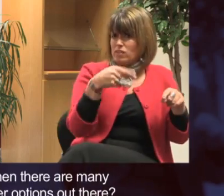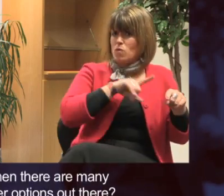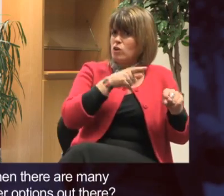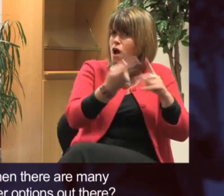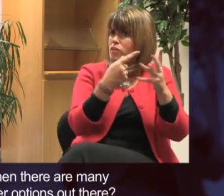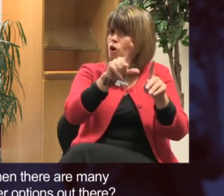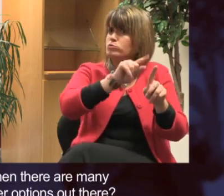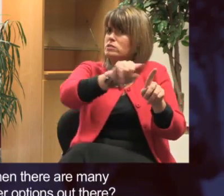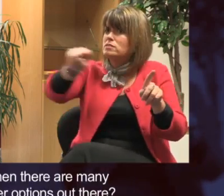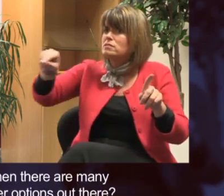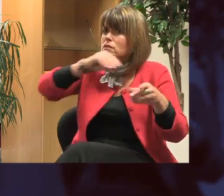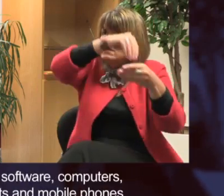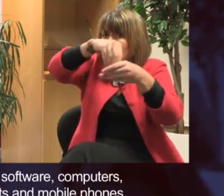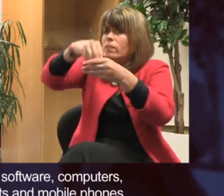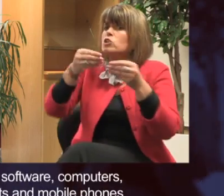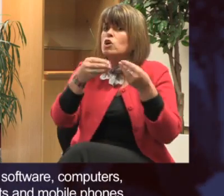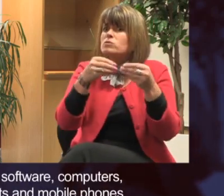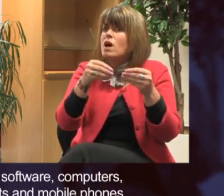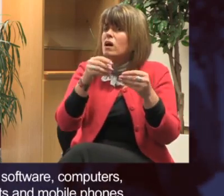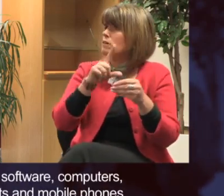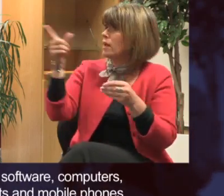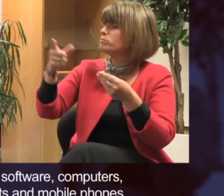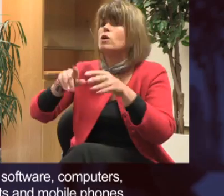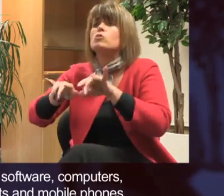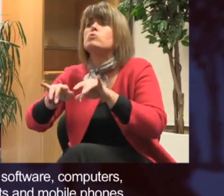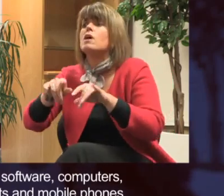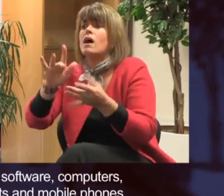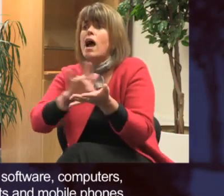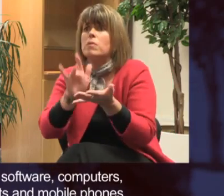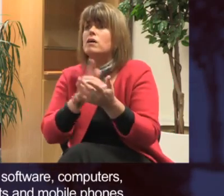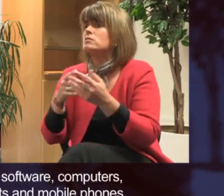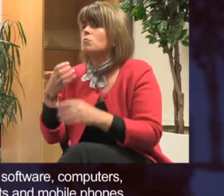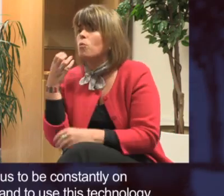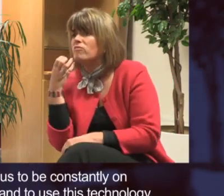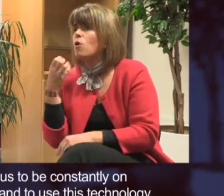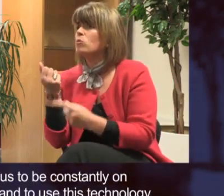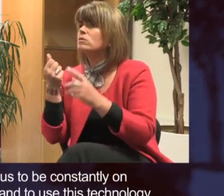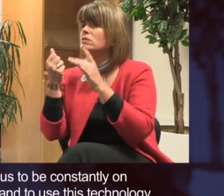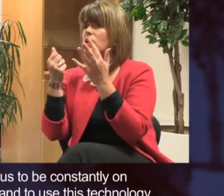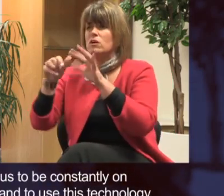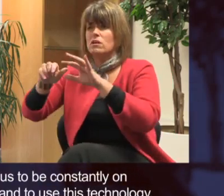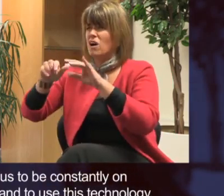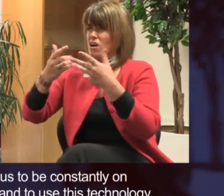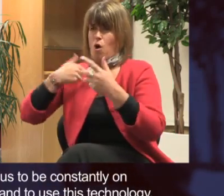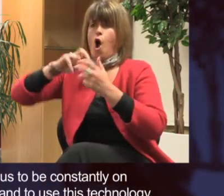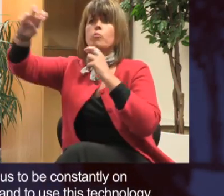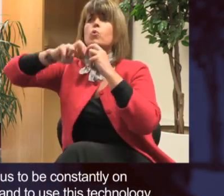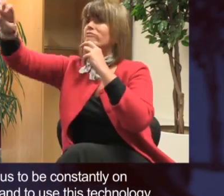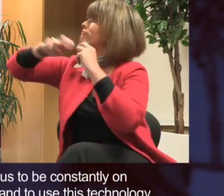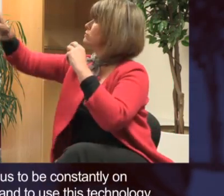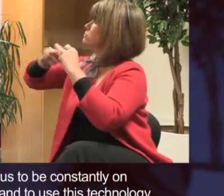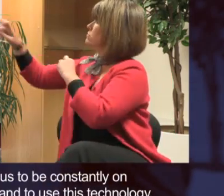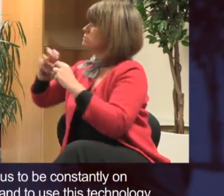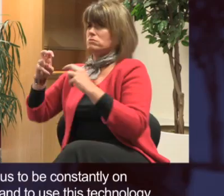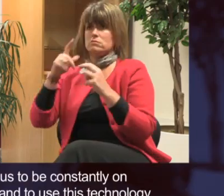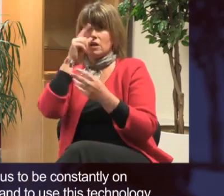there are many other options out there? New software, computers, tablets and mobile phones allow us to be constantly on the move and to